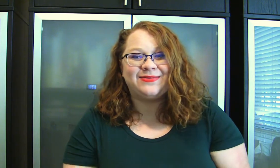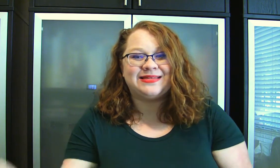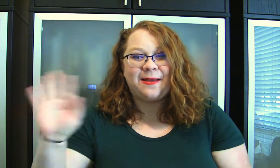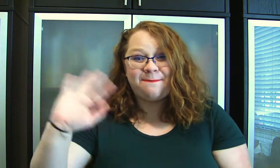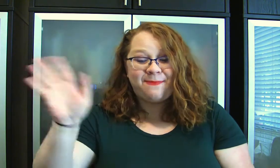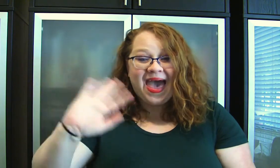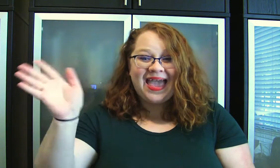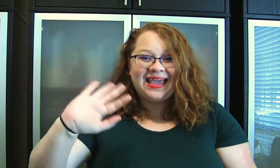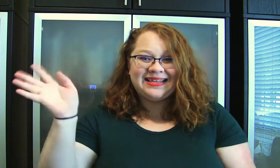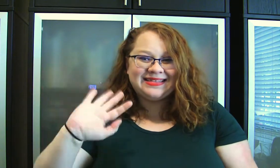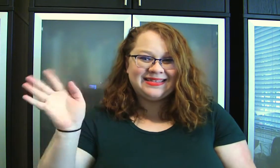Bye.